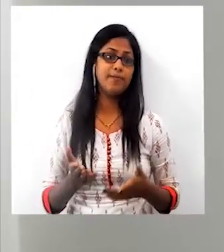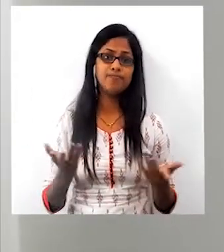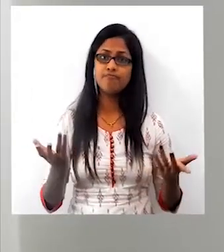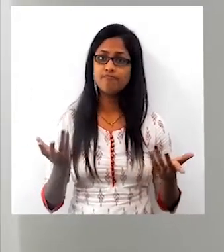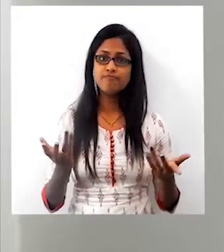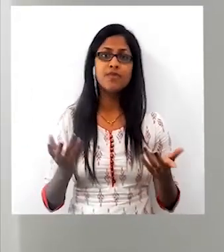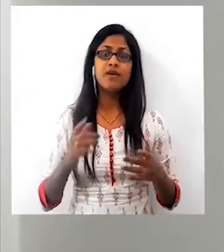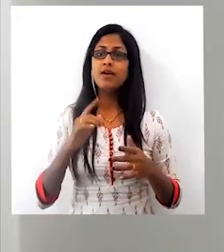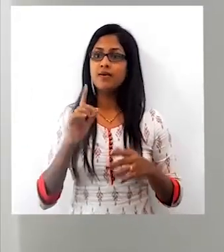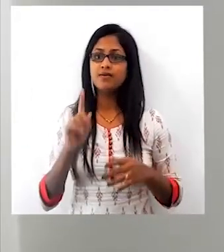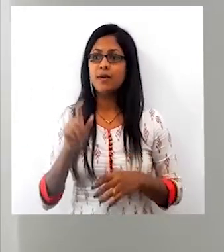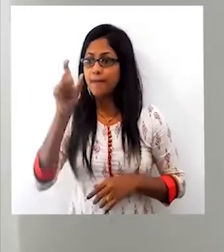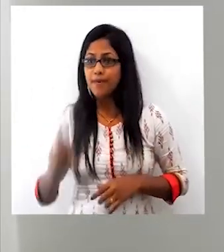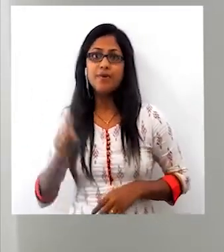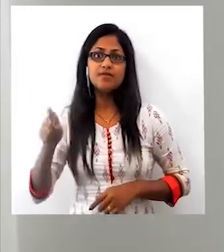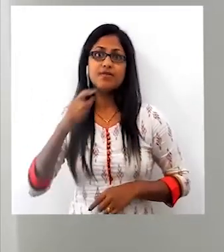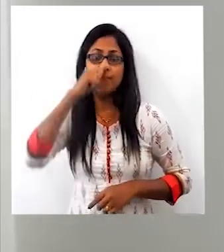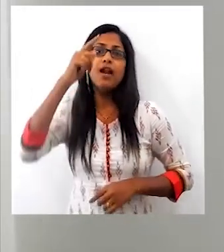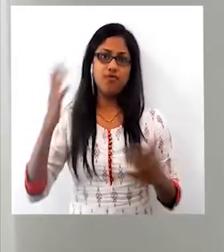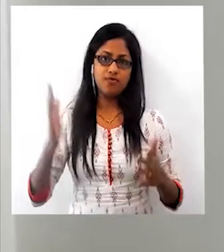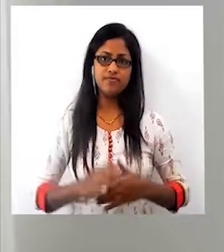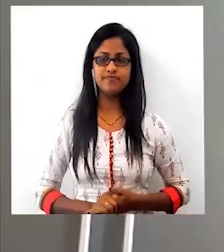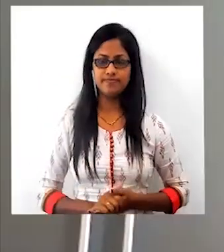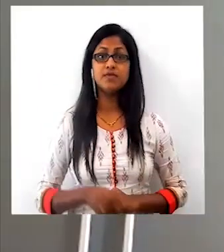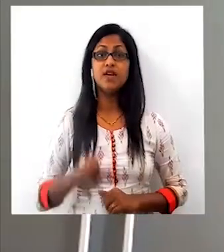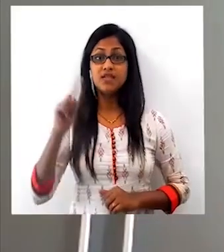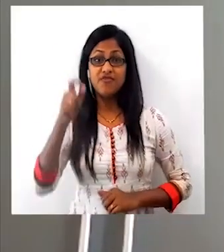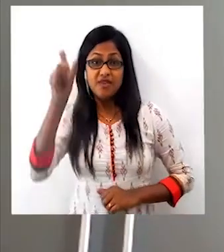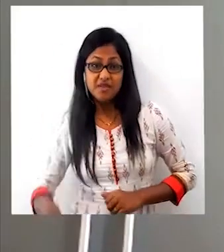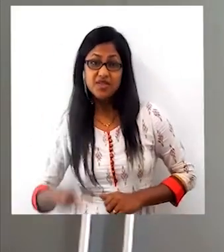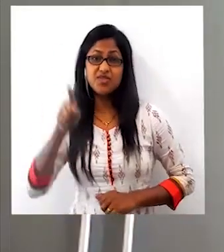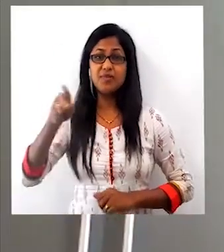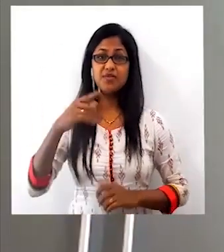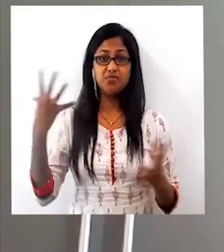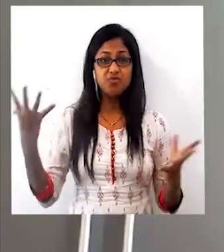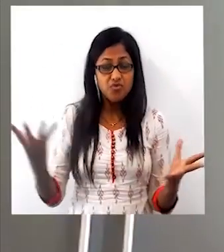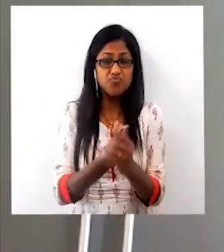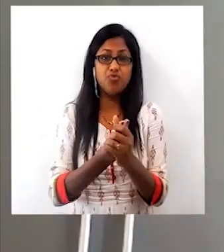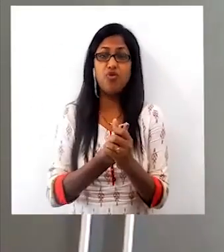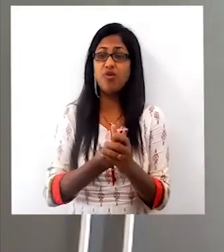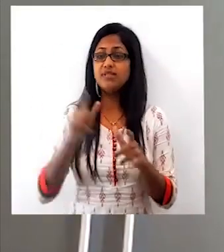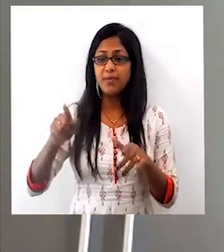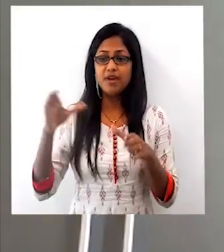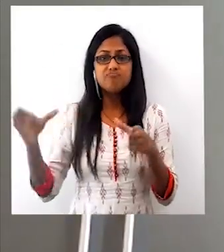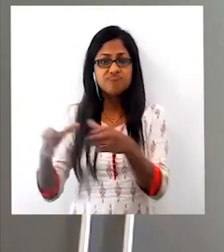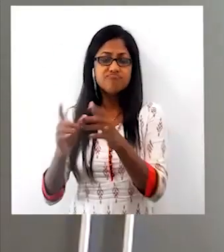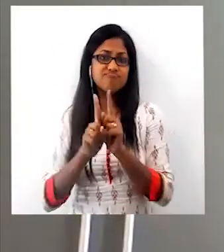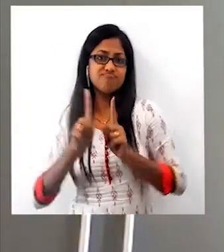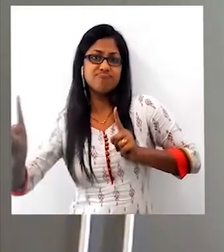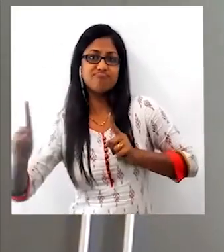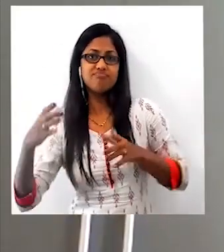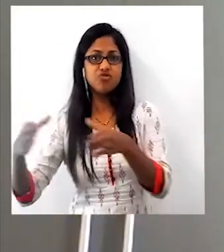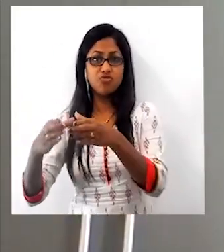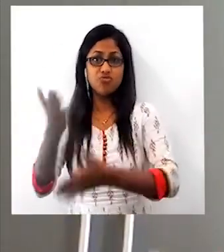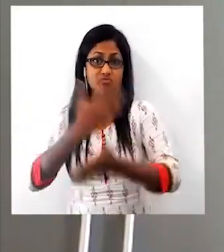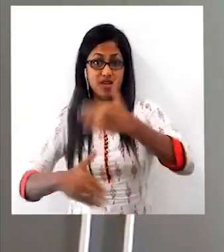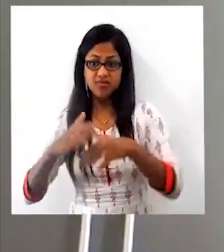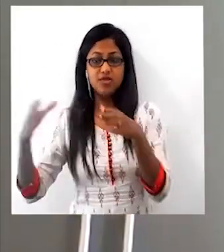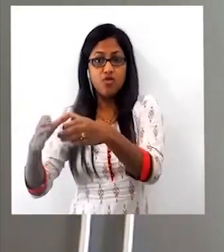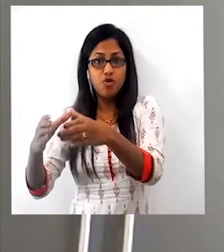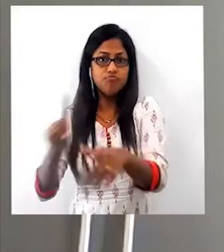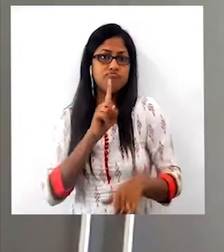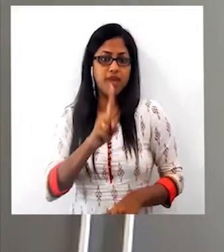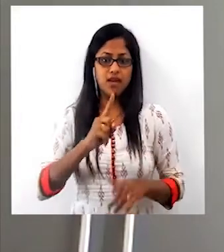makes one really proud. The first man who drove together these isolated disability